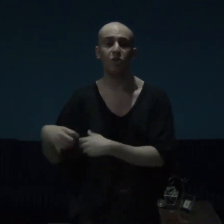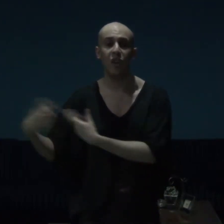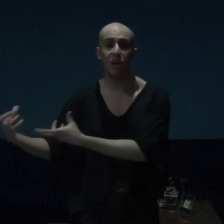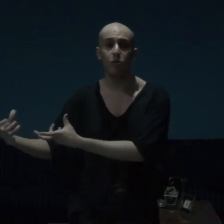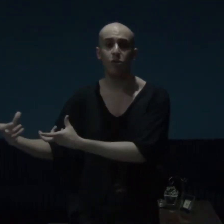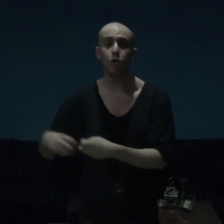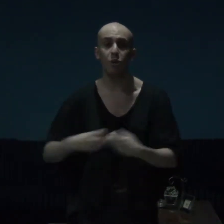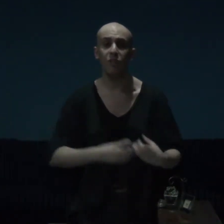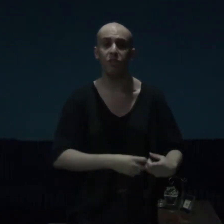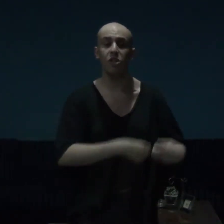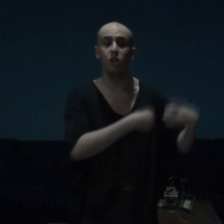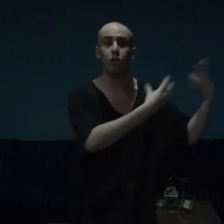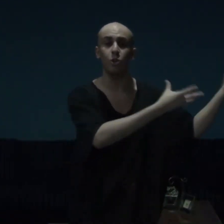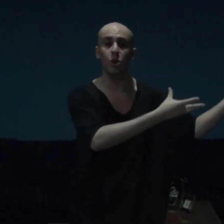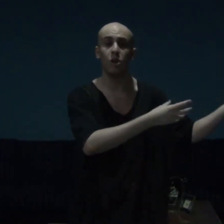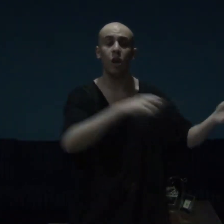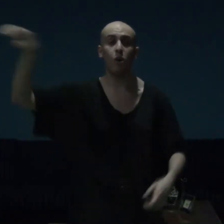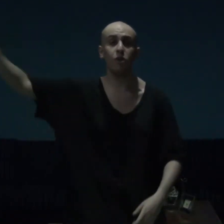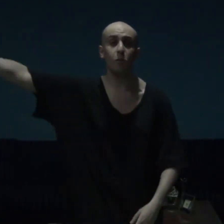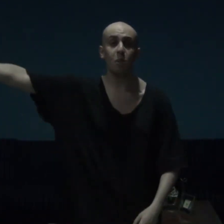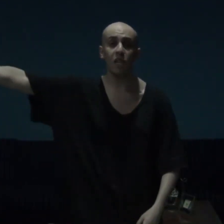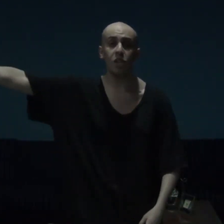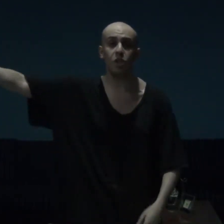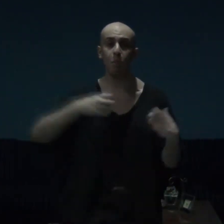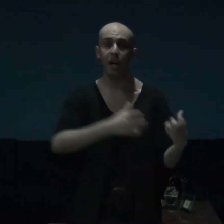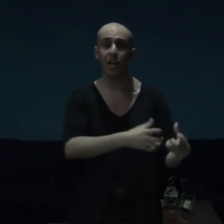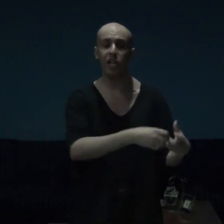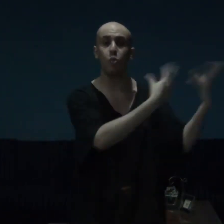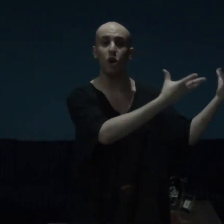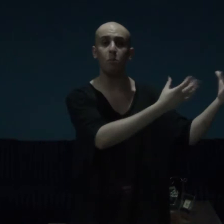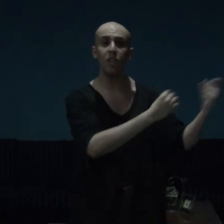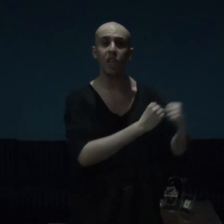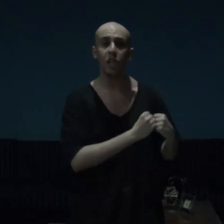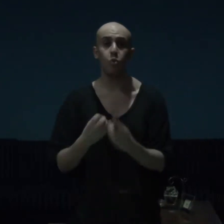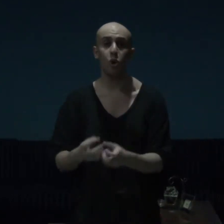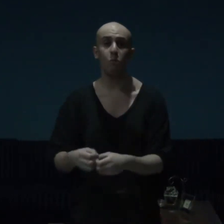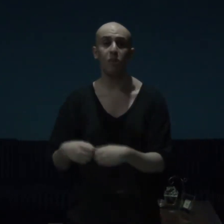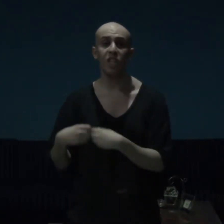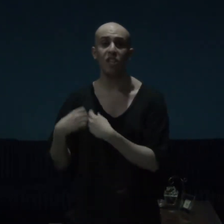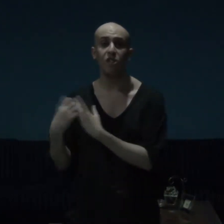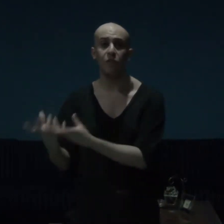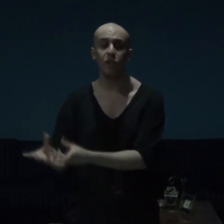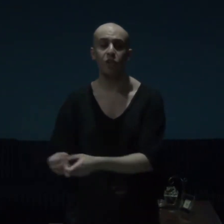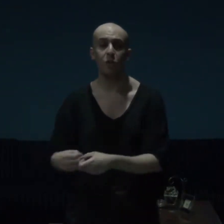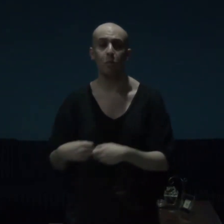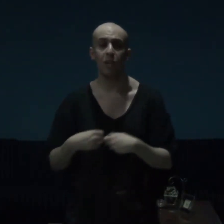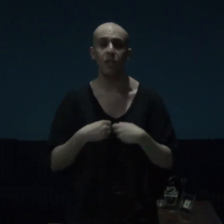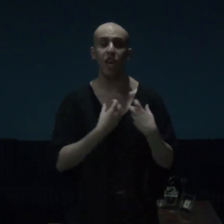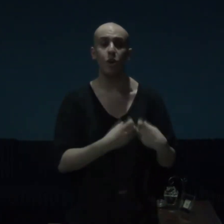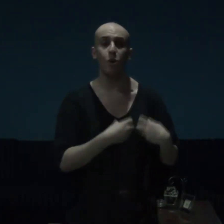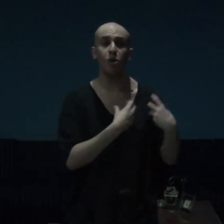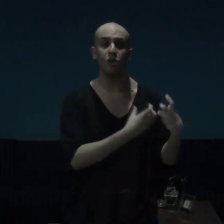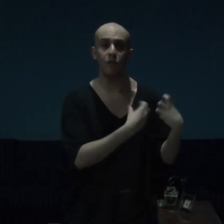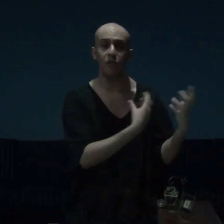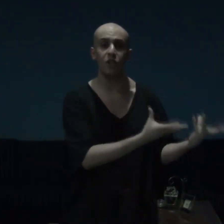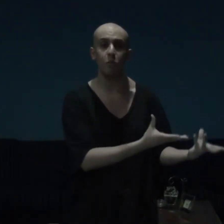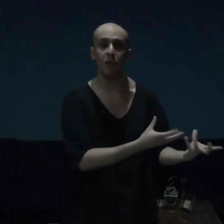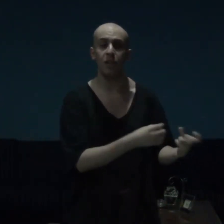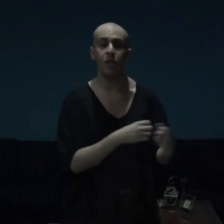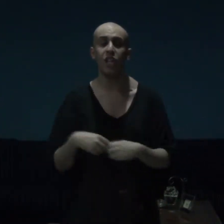found, drifted ashore, on the beach, by Romley, Romley the fisherman, a older fisherman, an